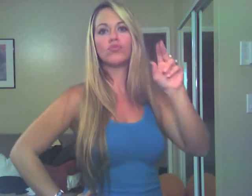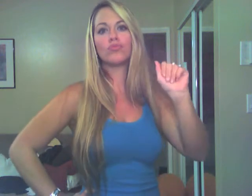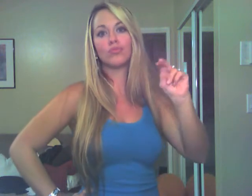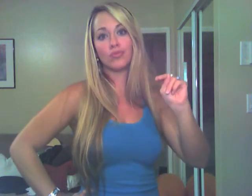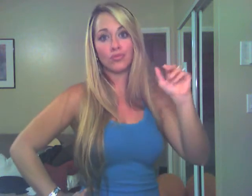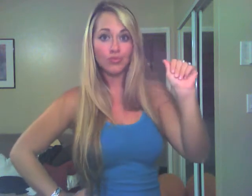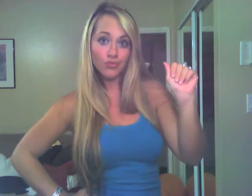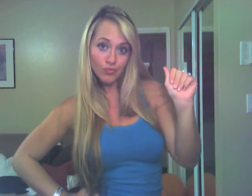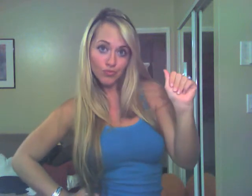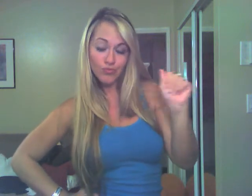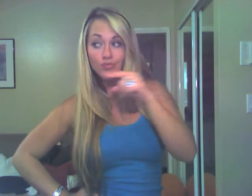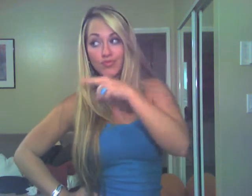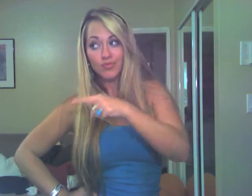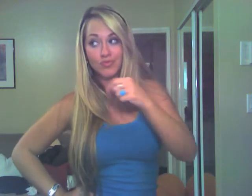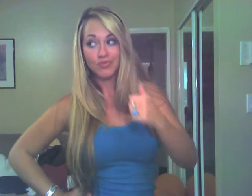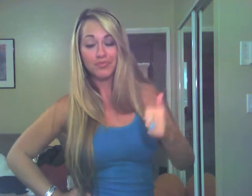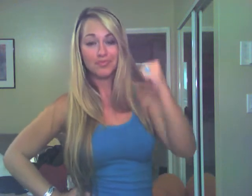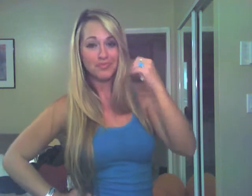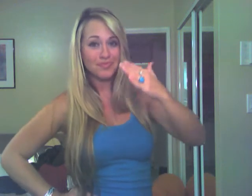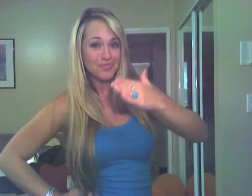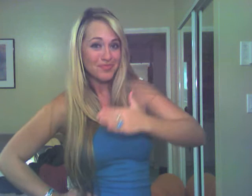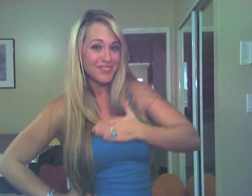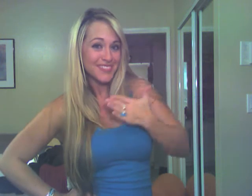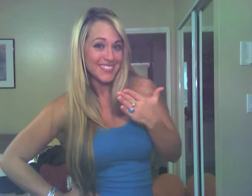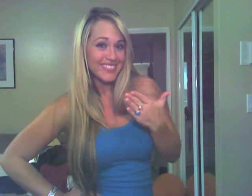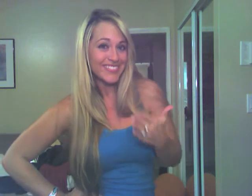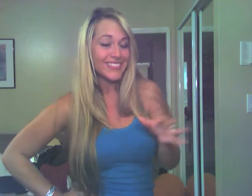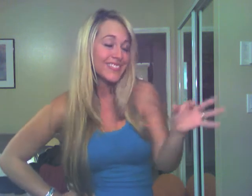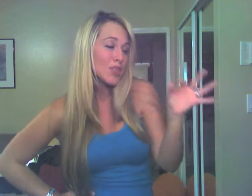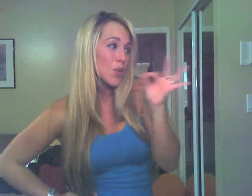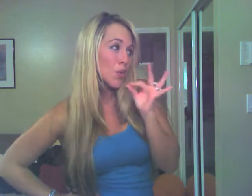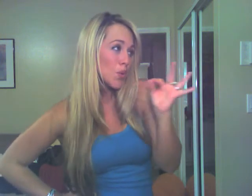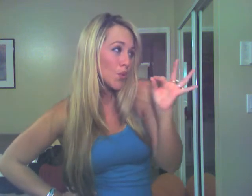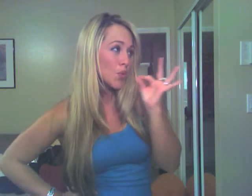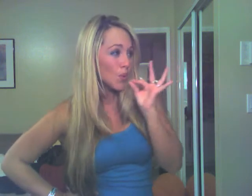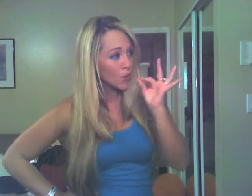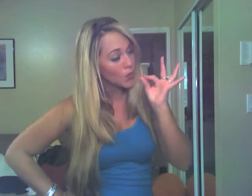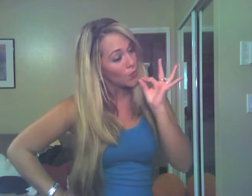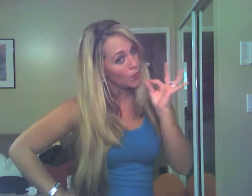Tijuana. Won't admit she smoked marijuana.